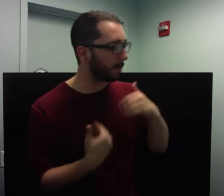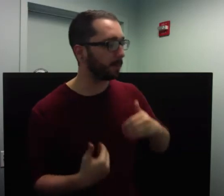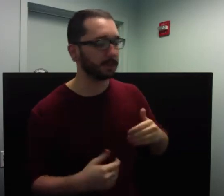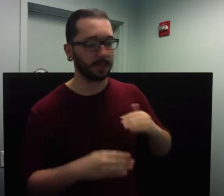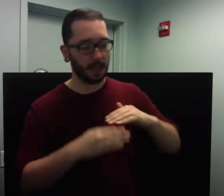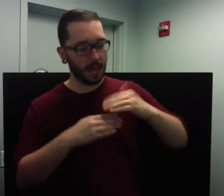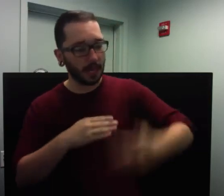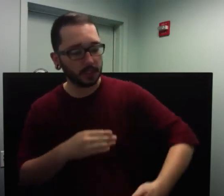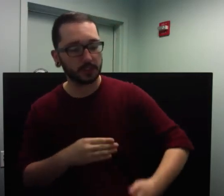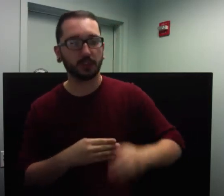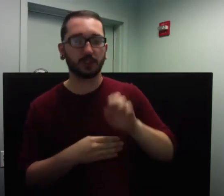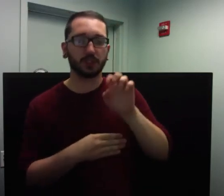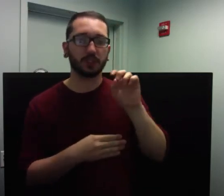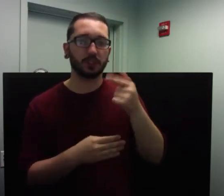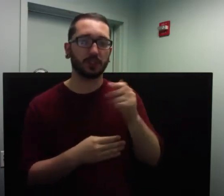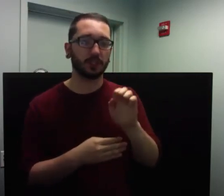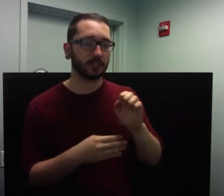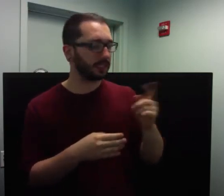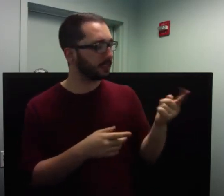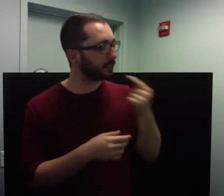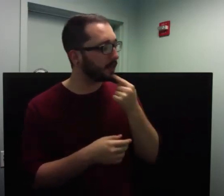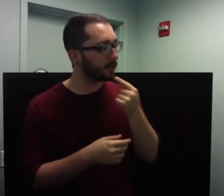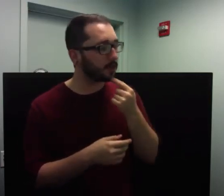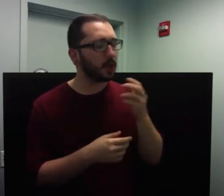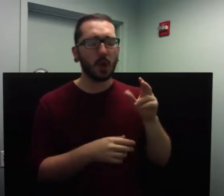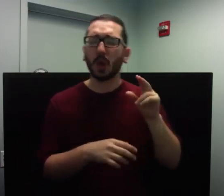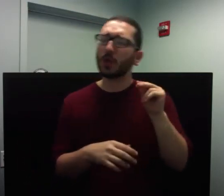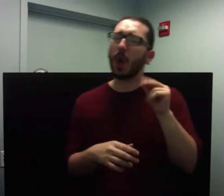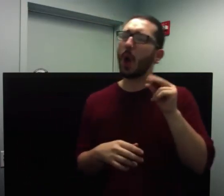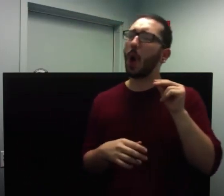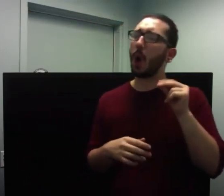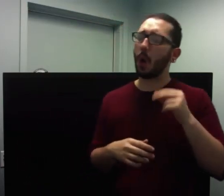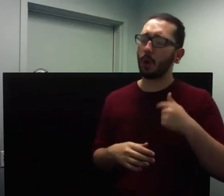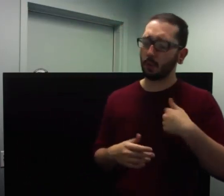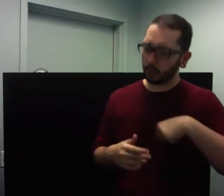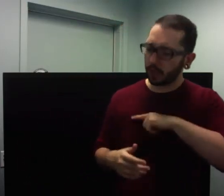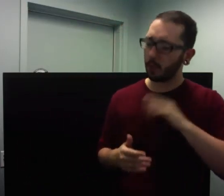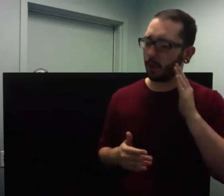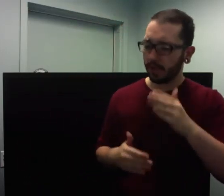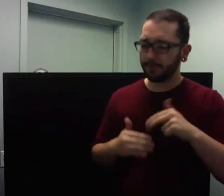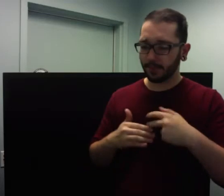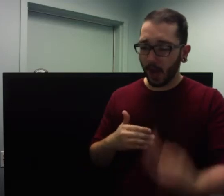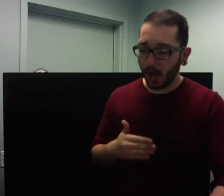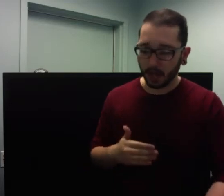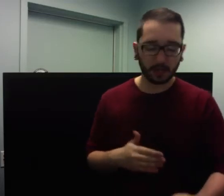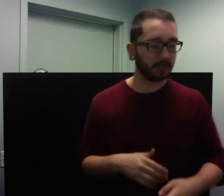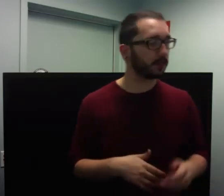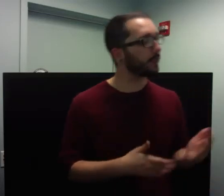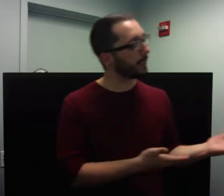No, they replied. We will fall. Come to the edge, he said.